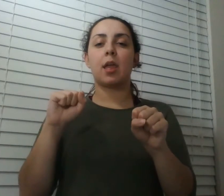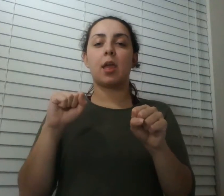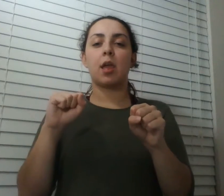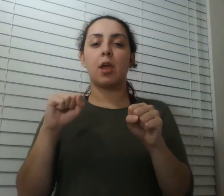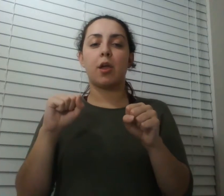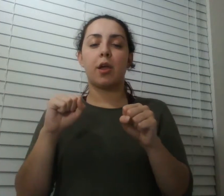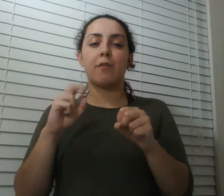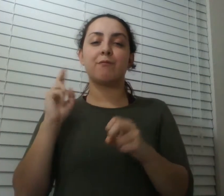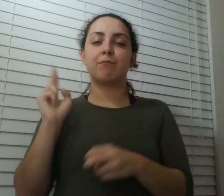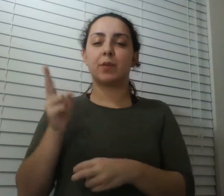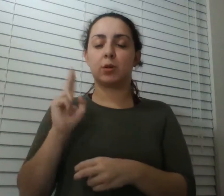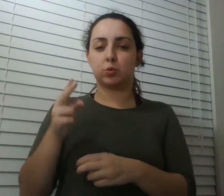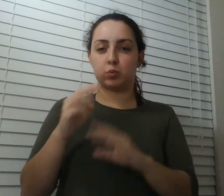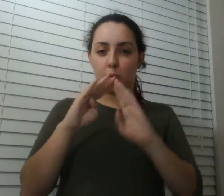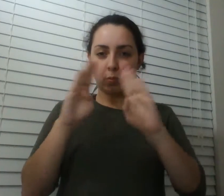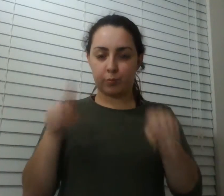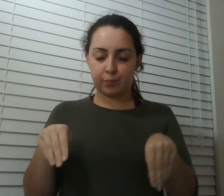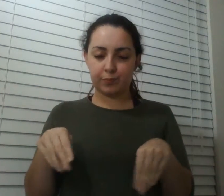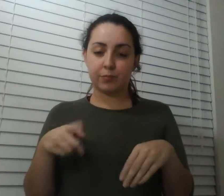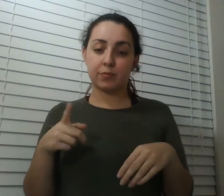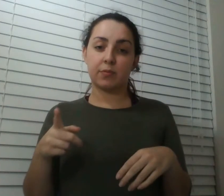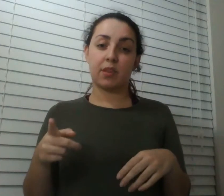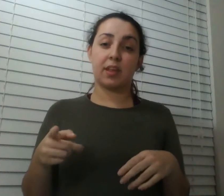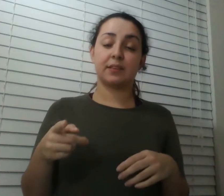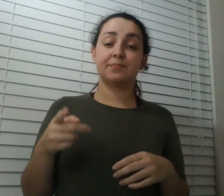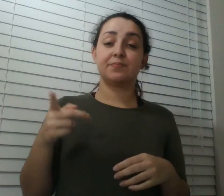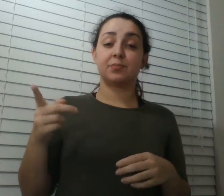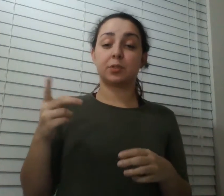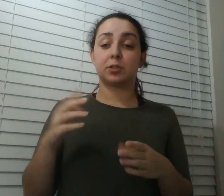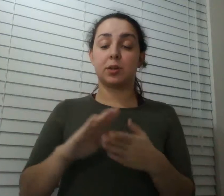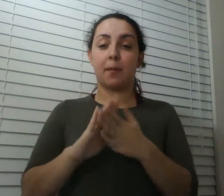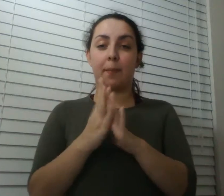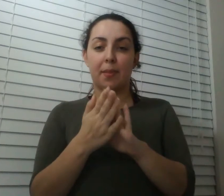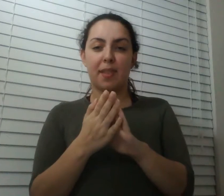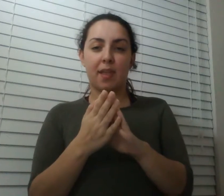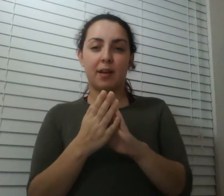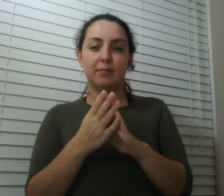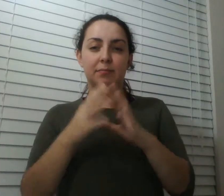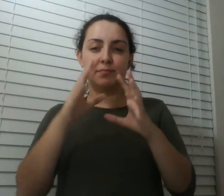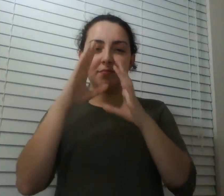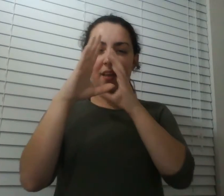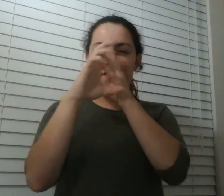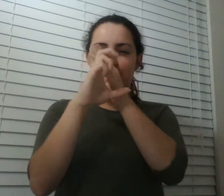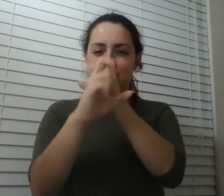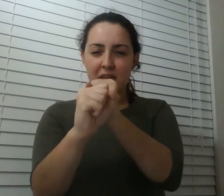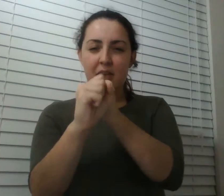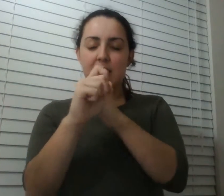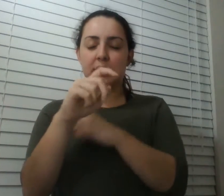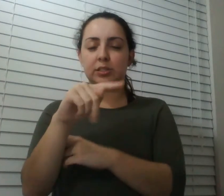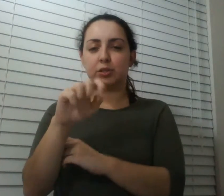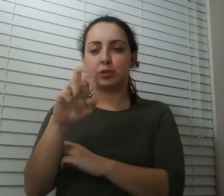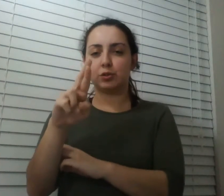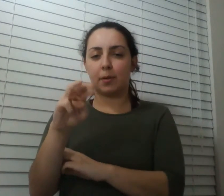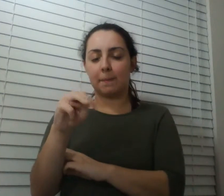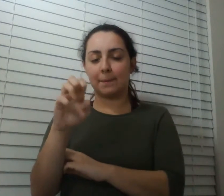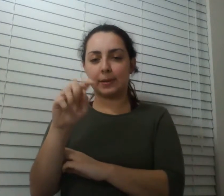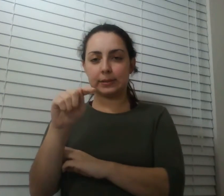fascinated by termites but i was so he made it fascinating yeah fascinating